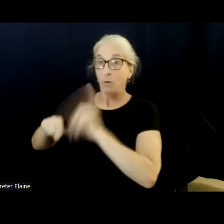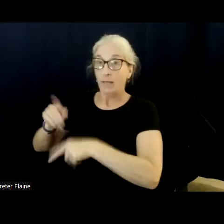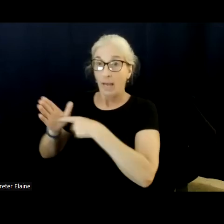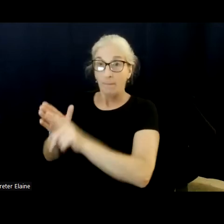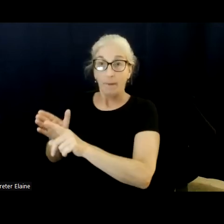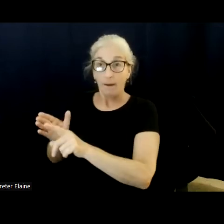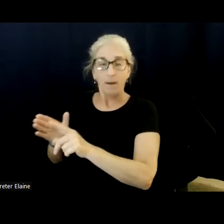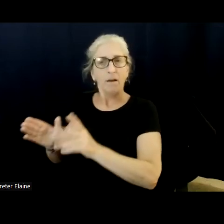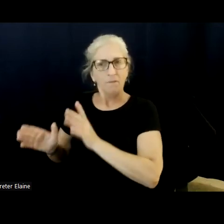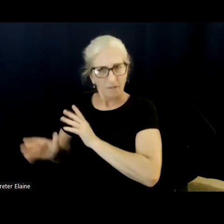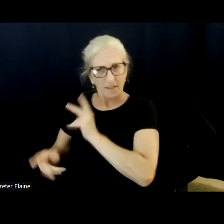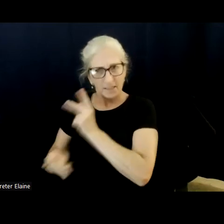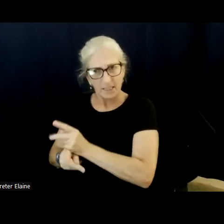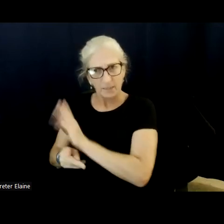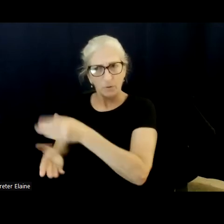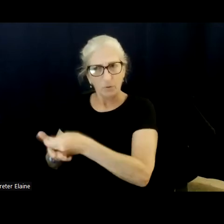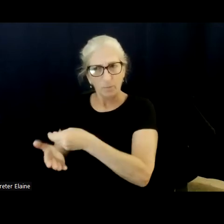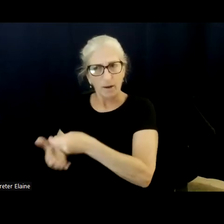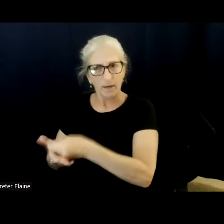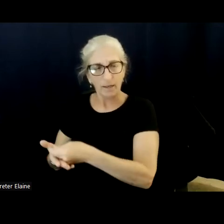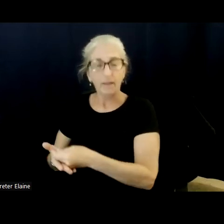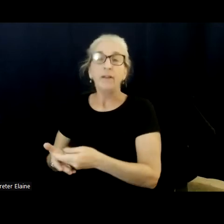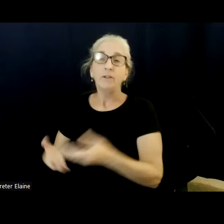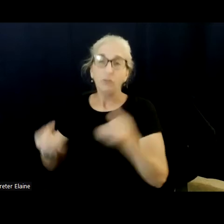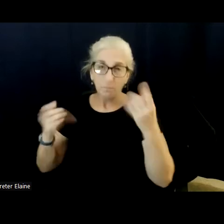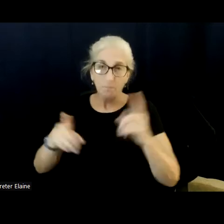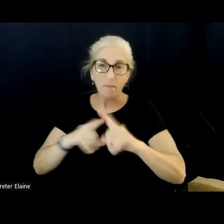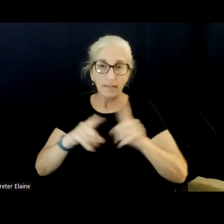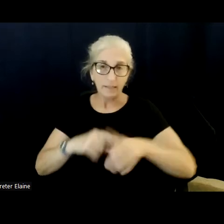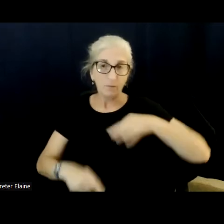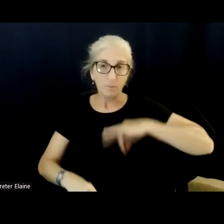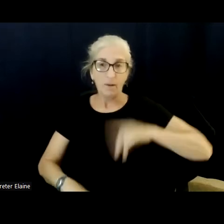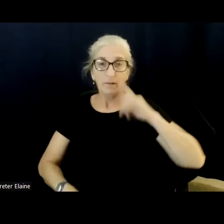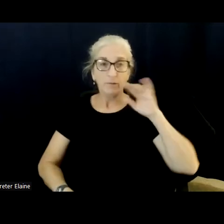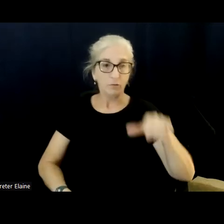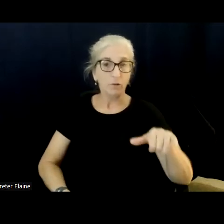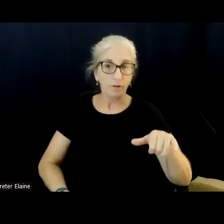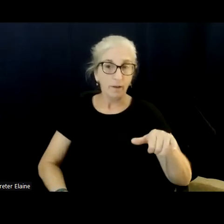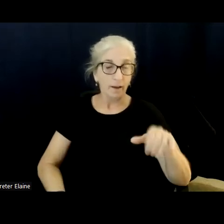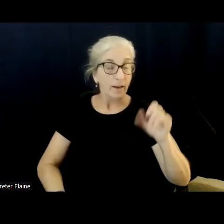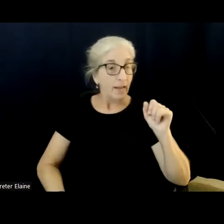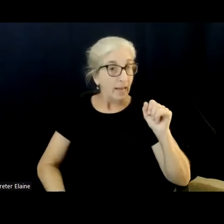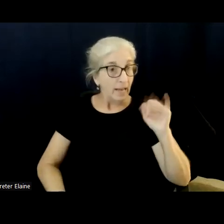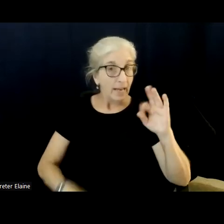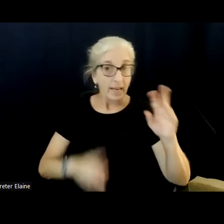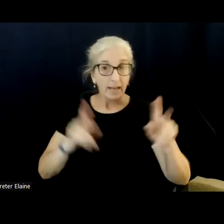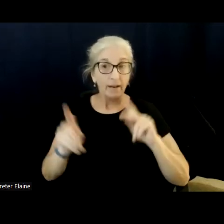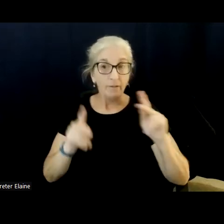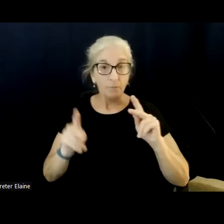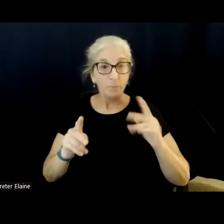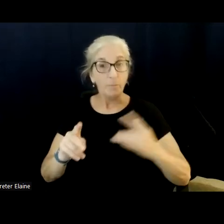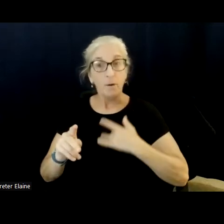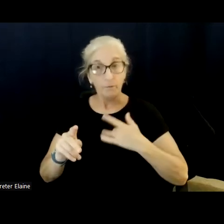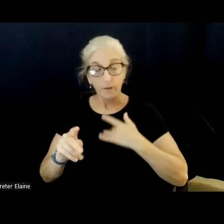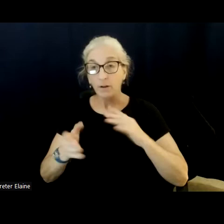And there's a benefit to this in many different ways. First and foremost, when people feel as though they're giving to a greater